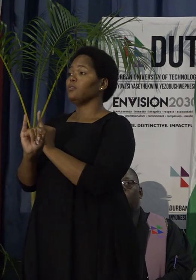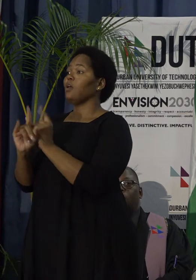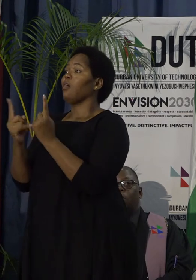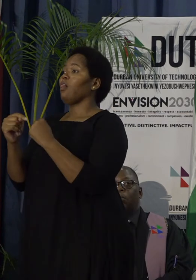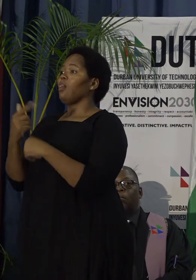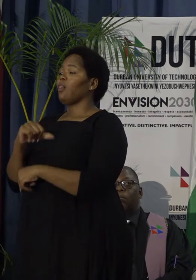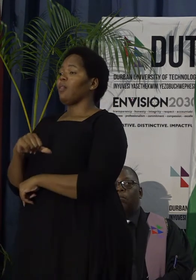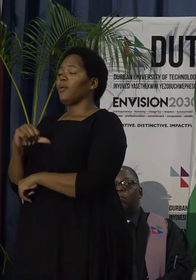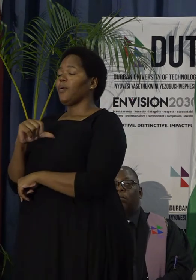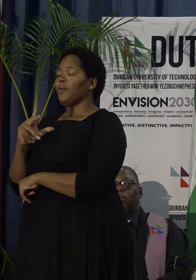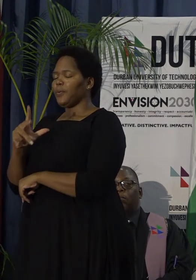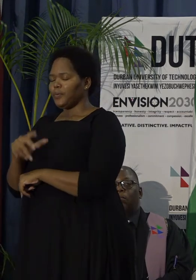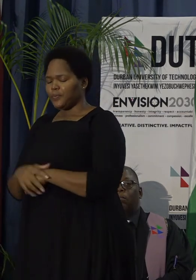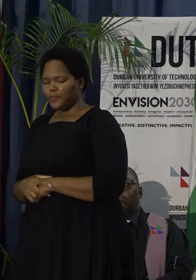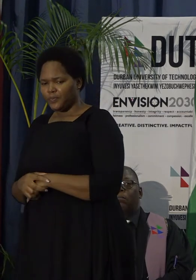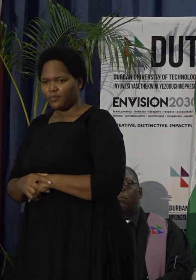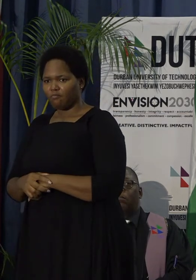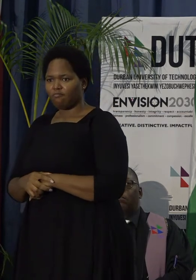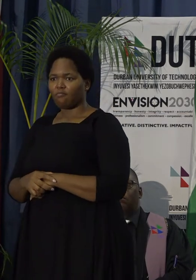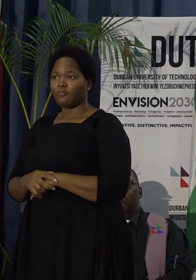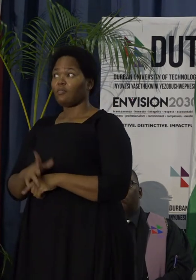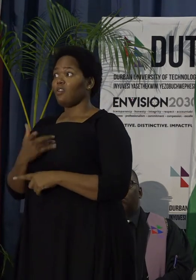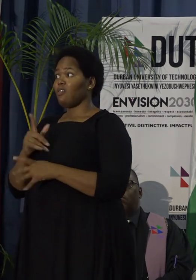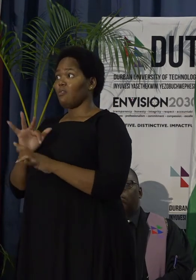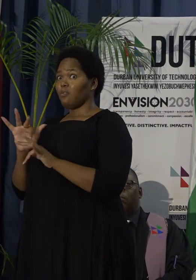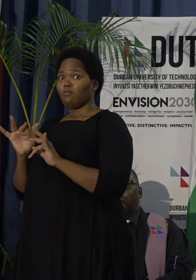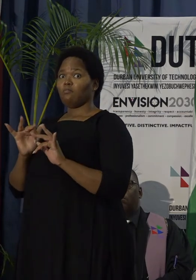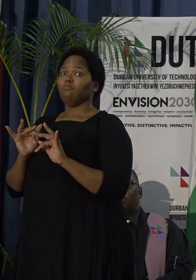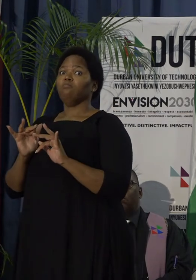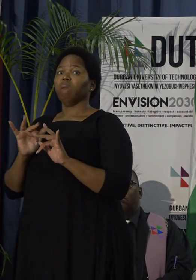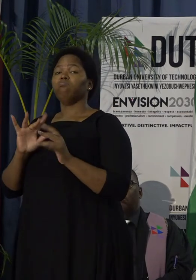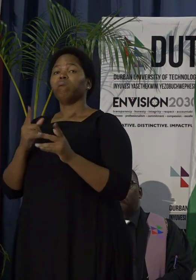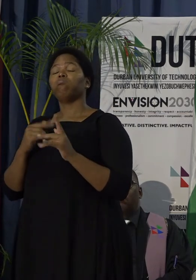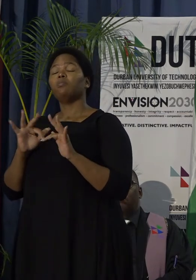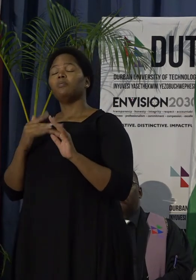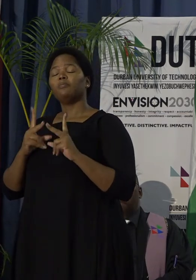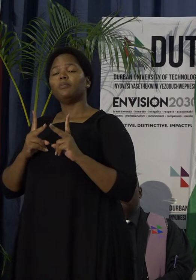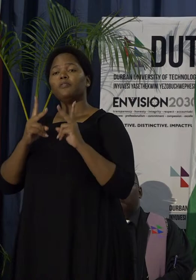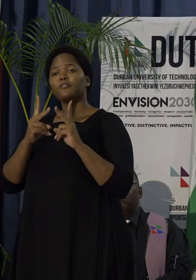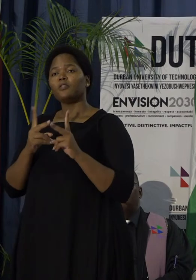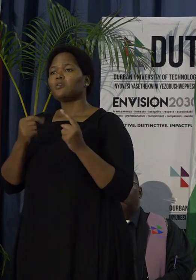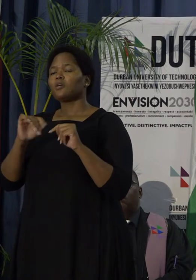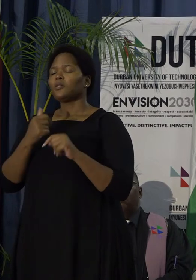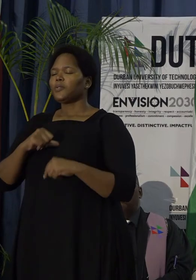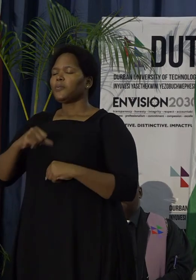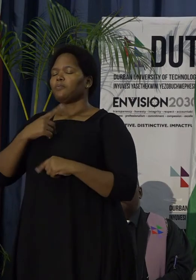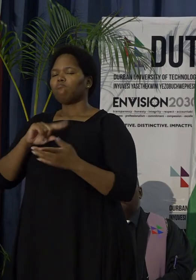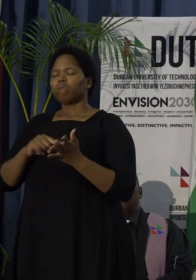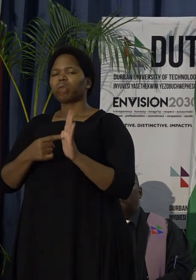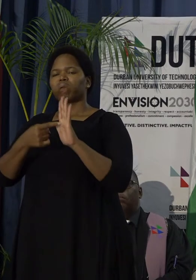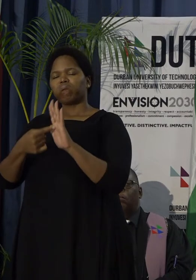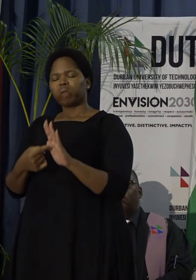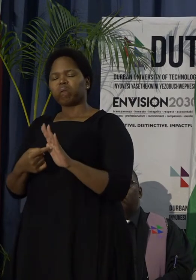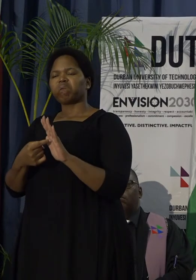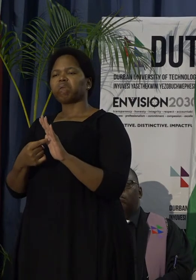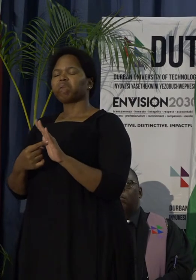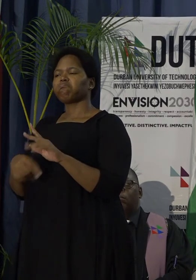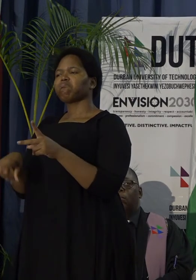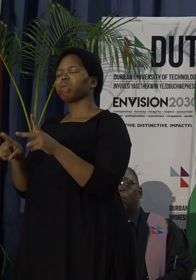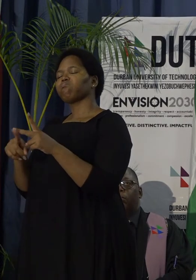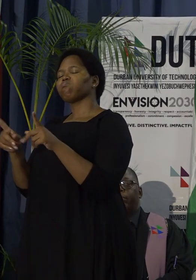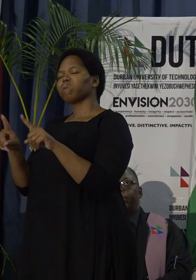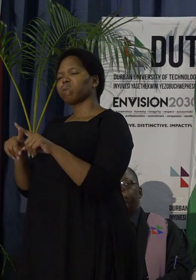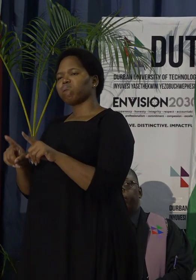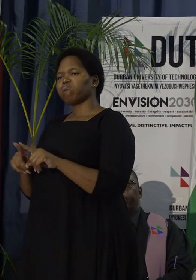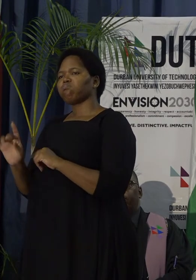be proud of to show to anybody who visits us, it will be a home for many